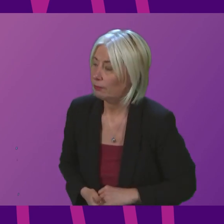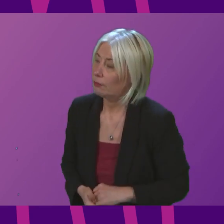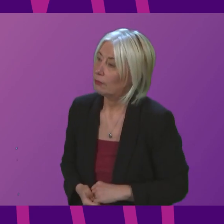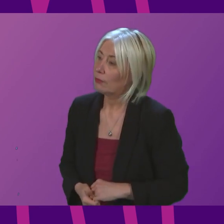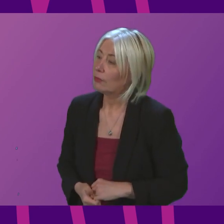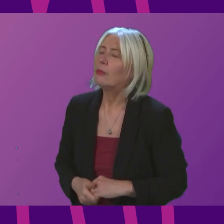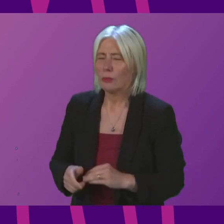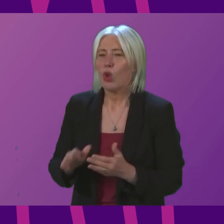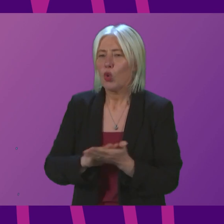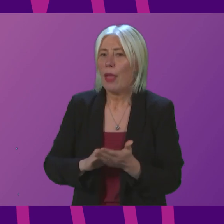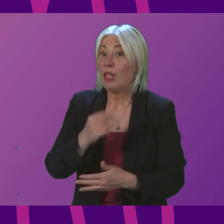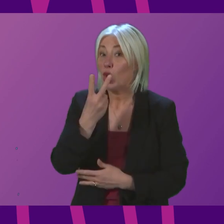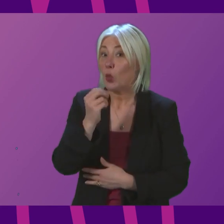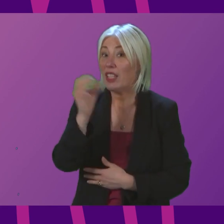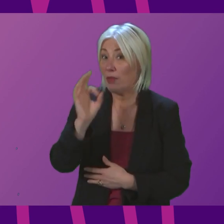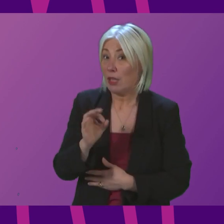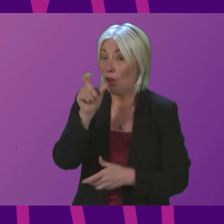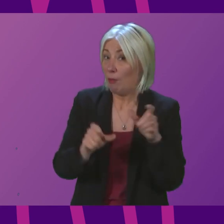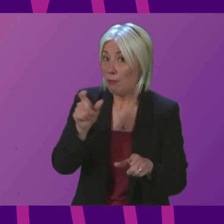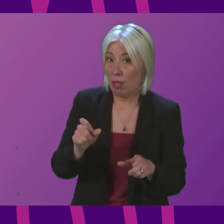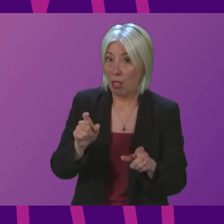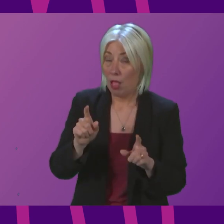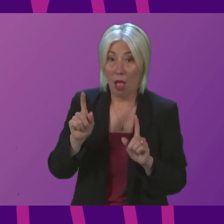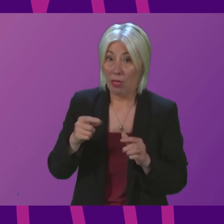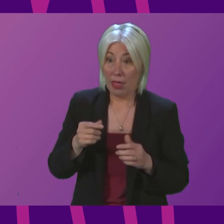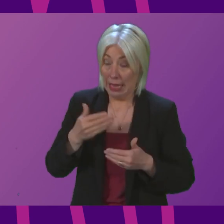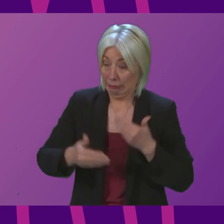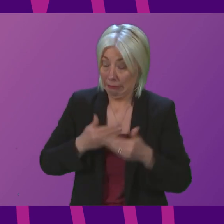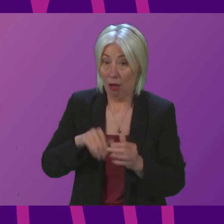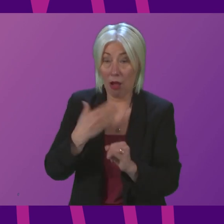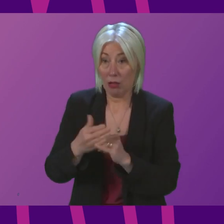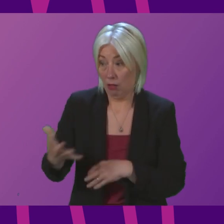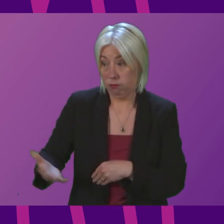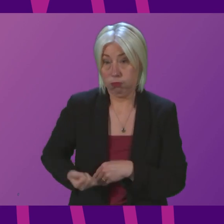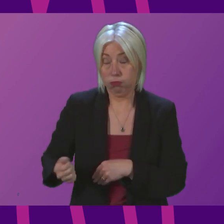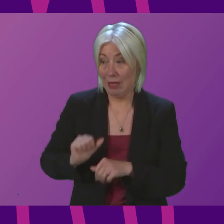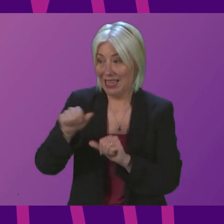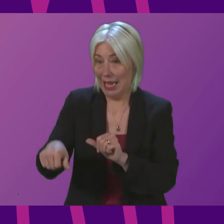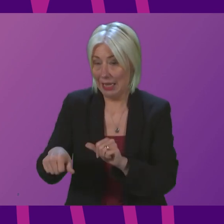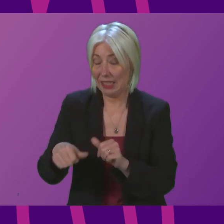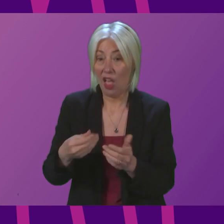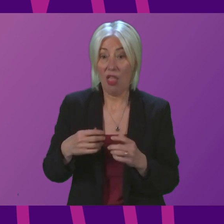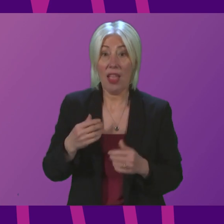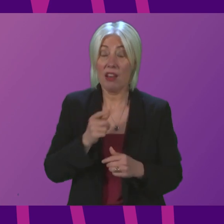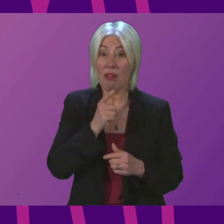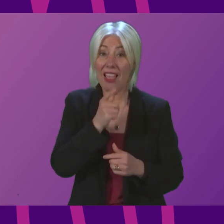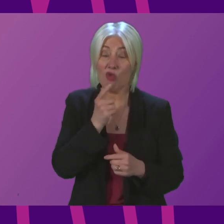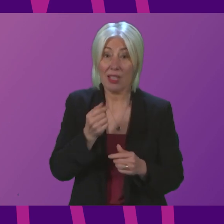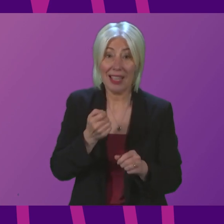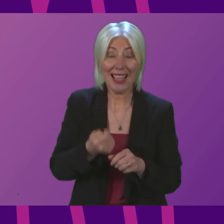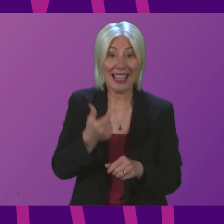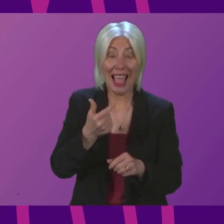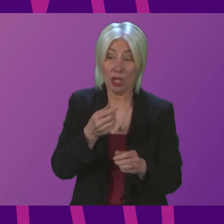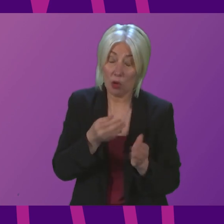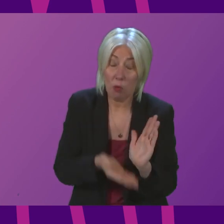So that means that 20% of people cannot make it till payday, with energy cap set to soar this October to almost